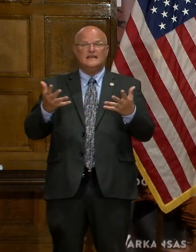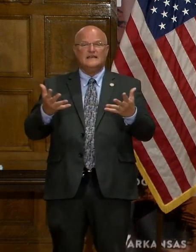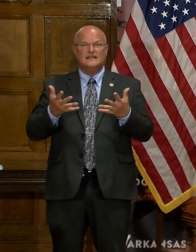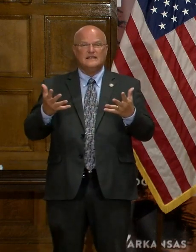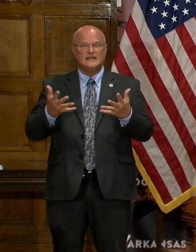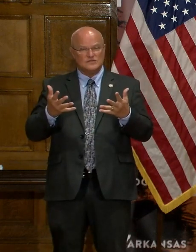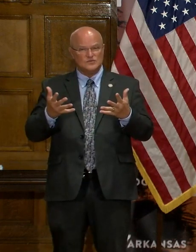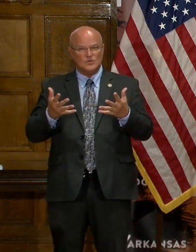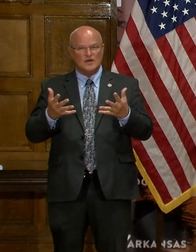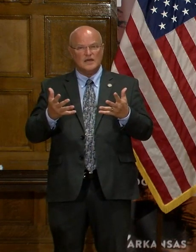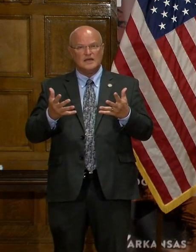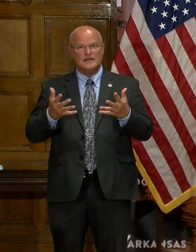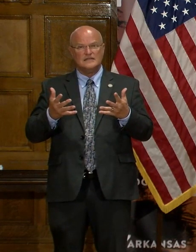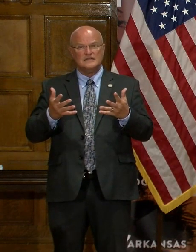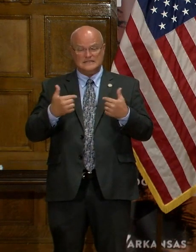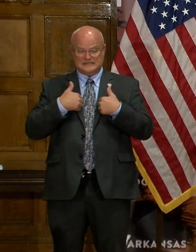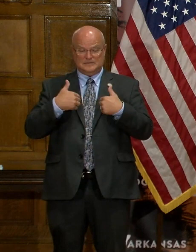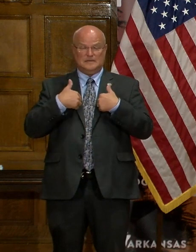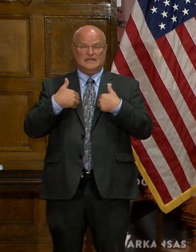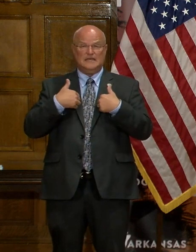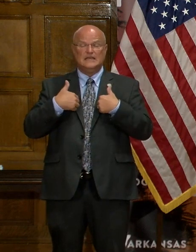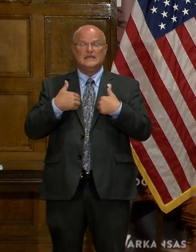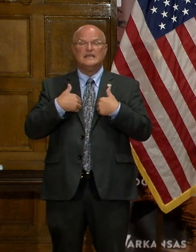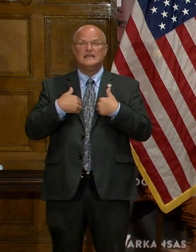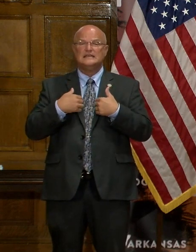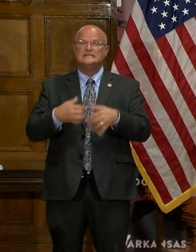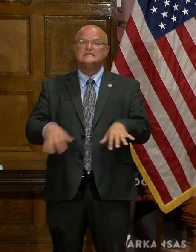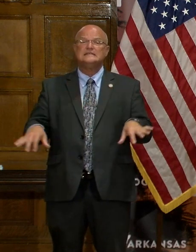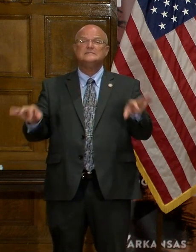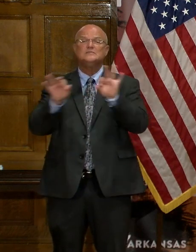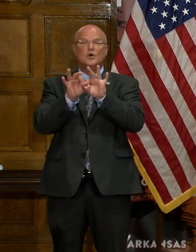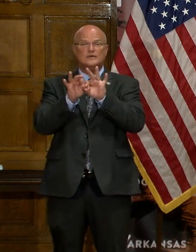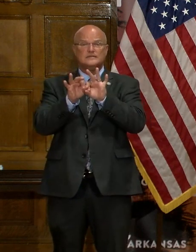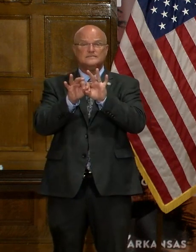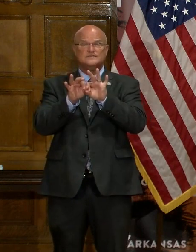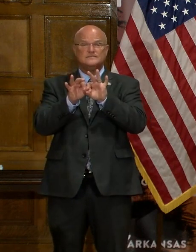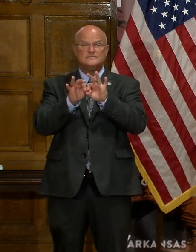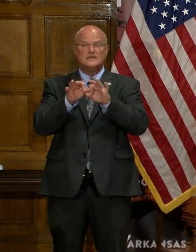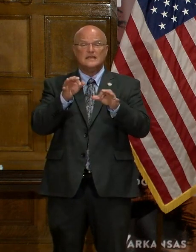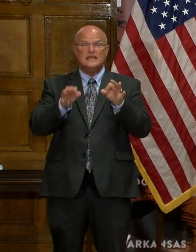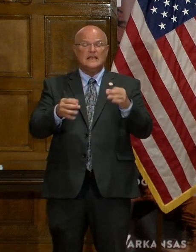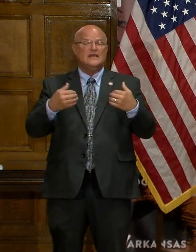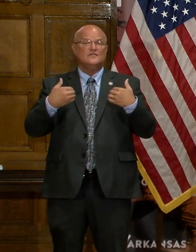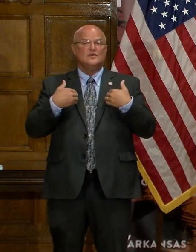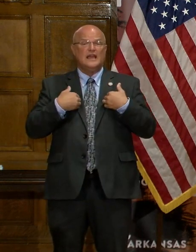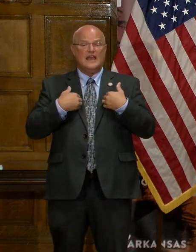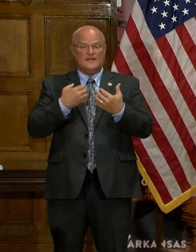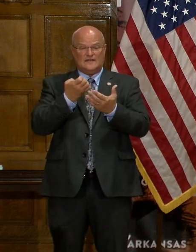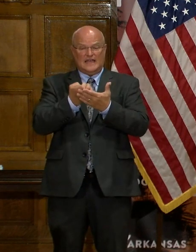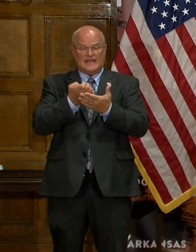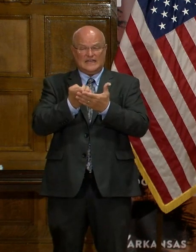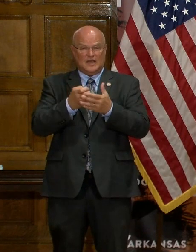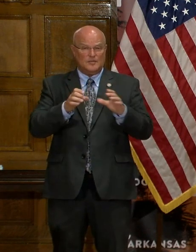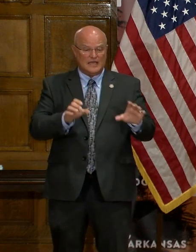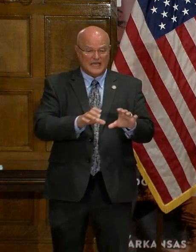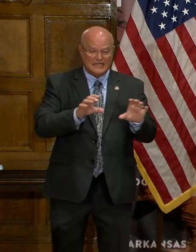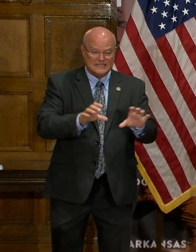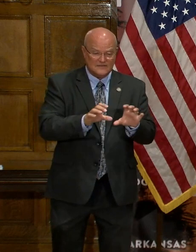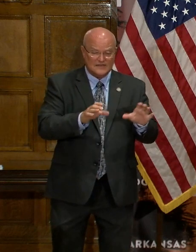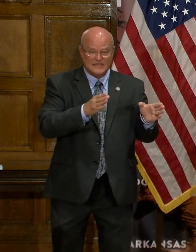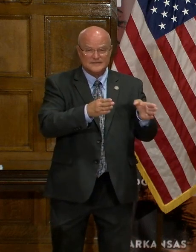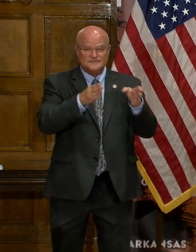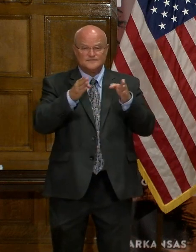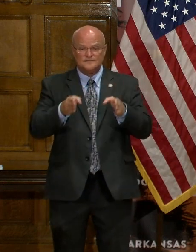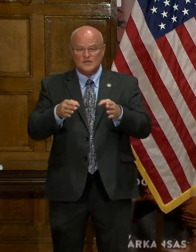to me very important that if we're going to have economic activity, if we're going to